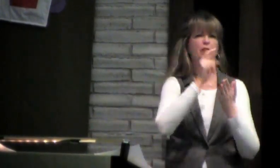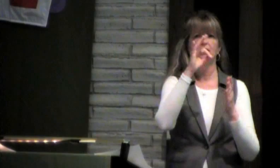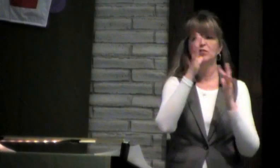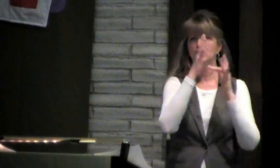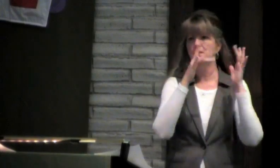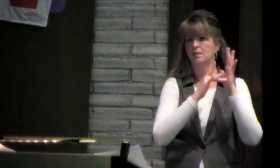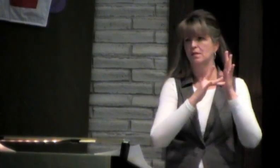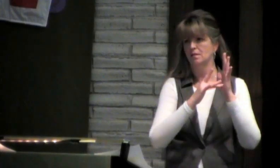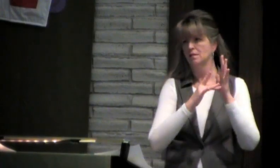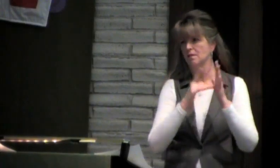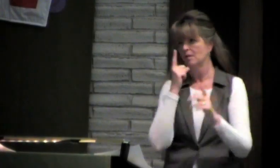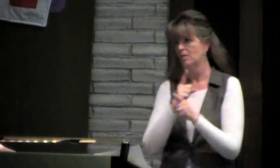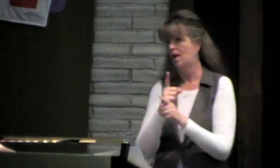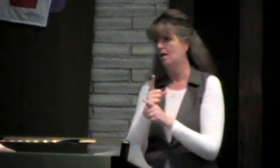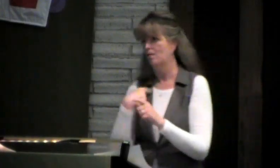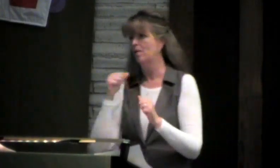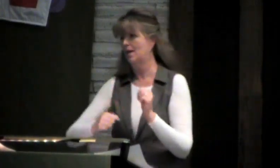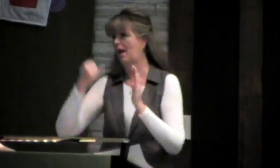could draw a picture of Jesus, right?